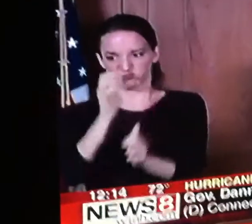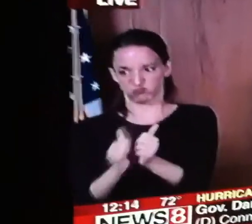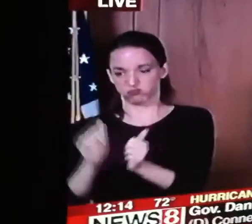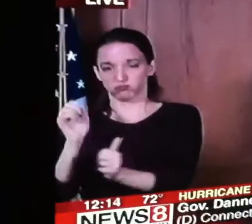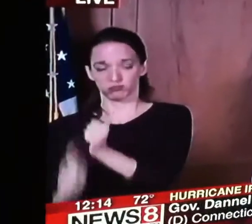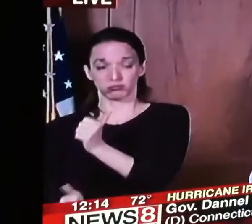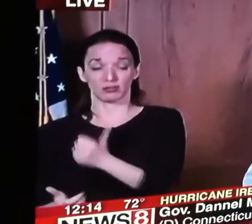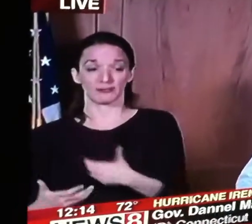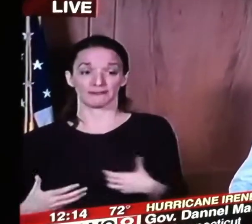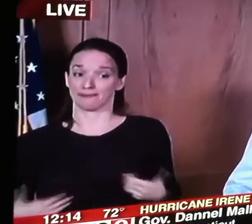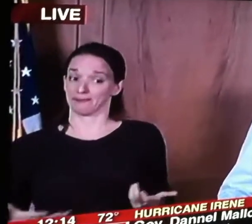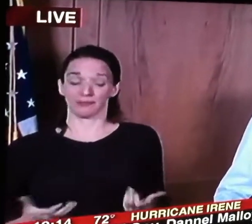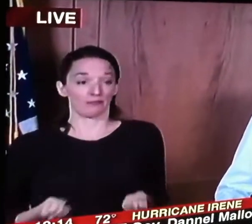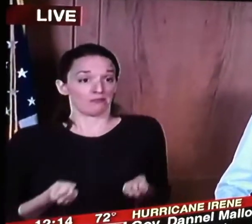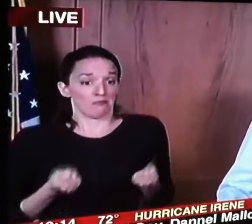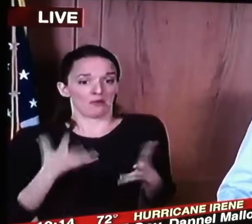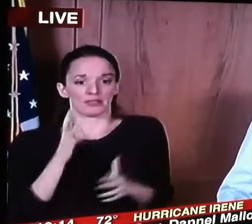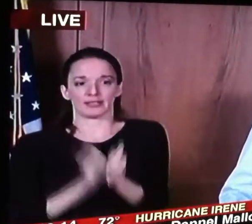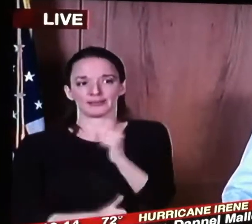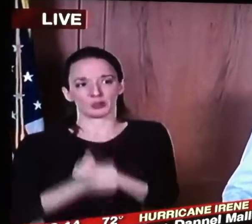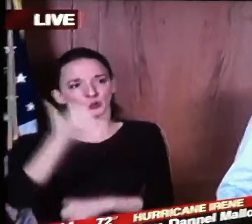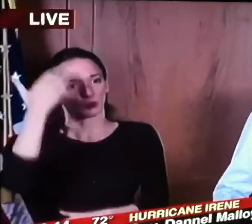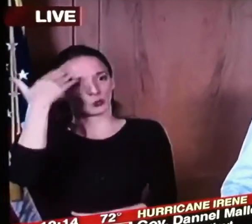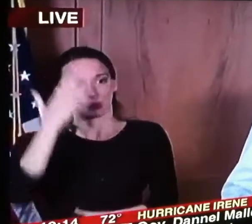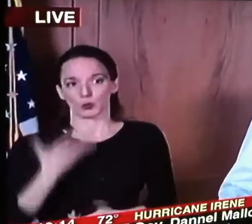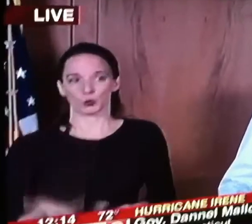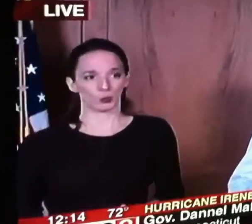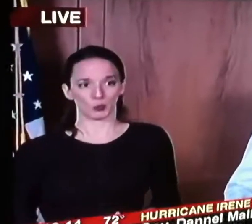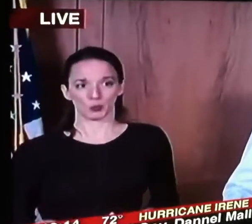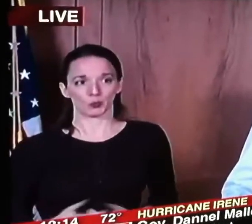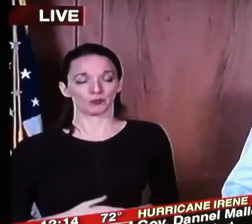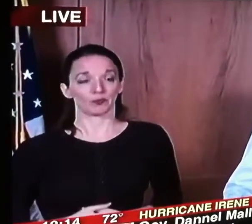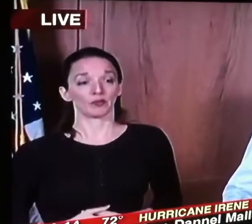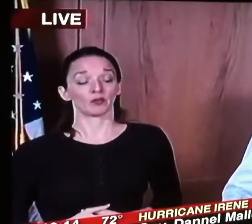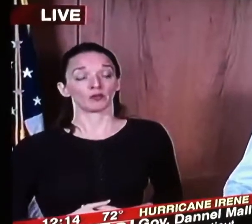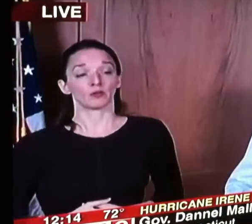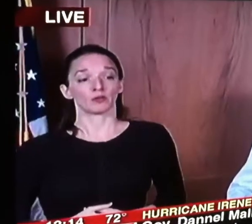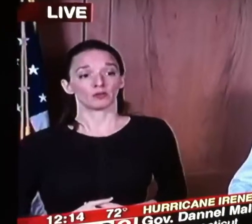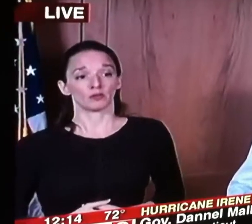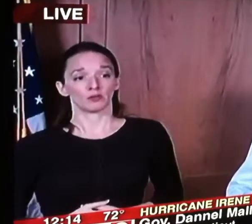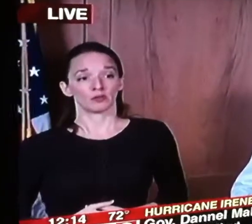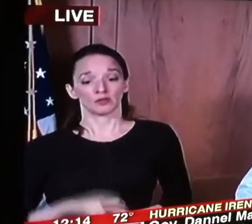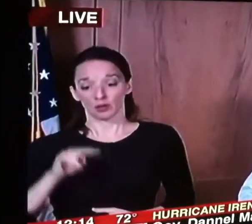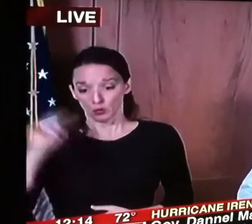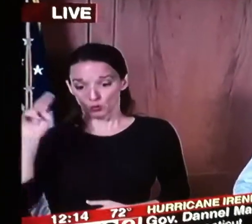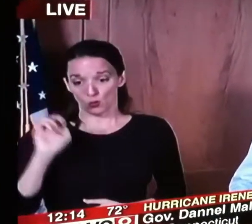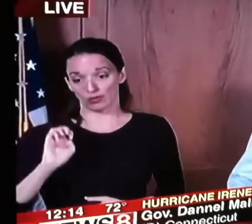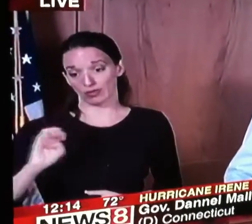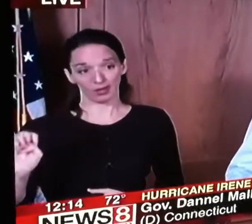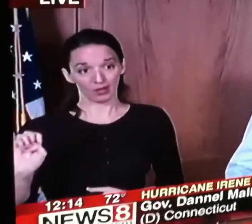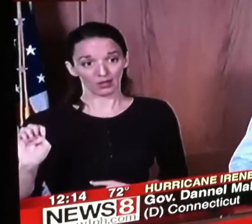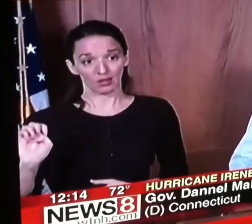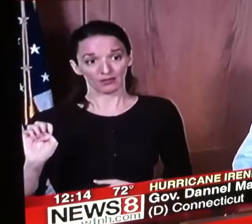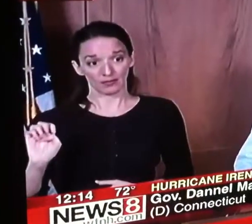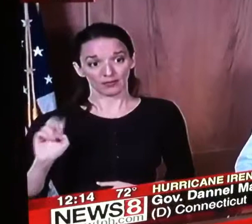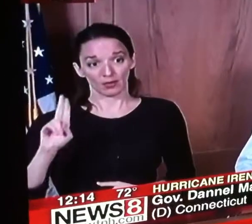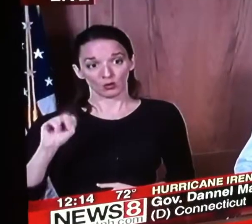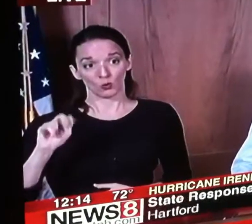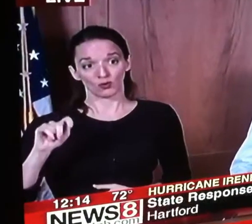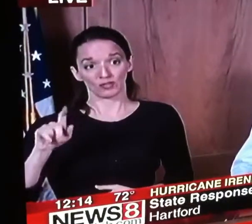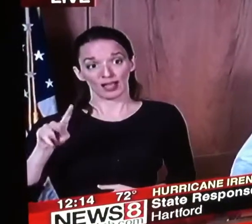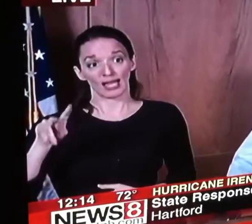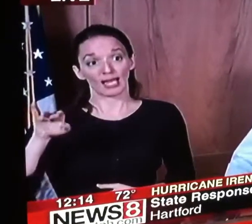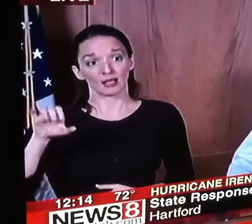extent of that damage is uh but they're sharing uh with these utilities or uh clmp